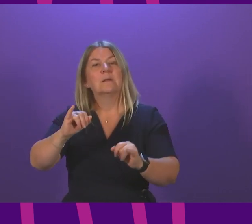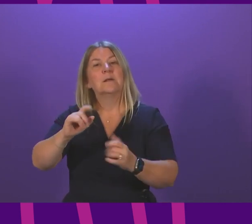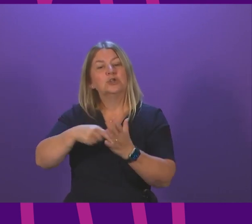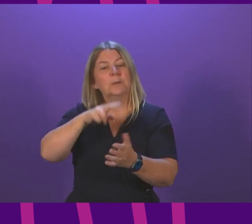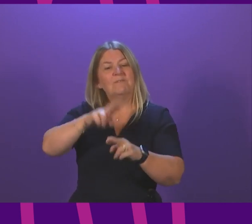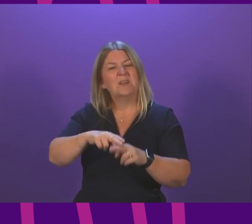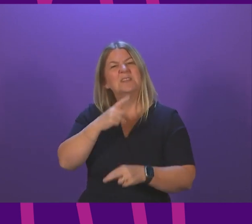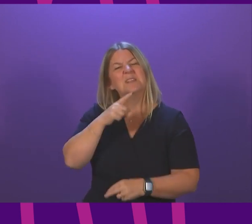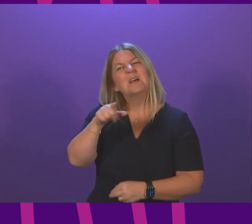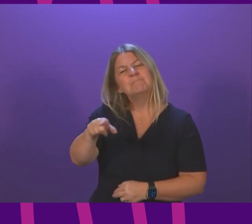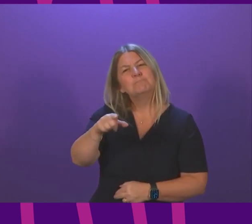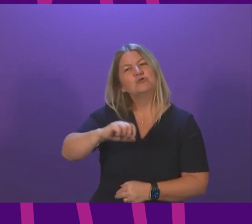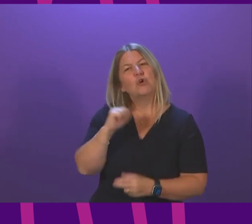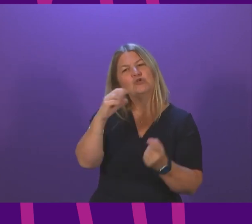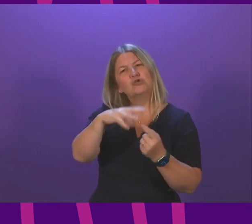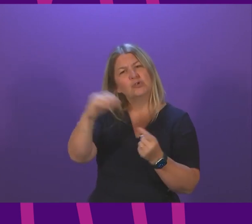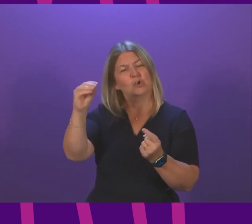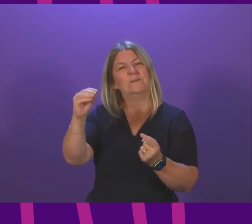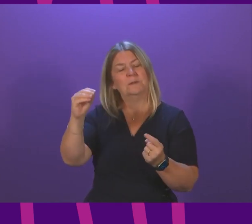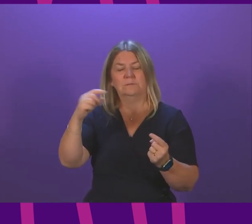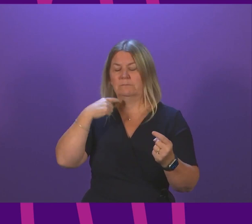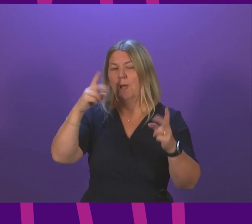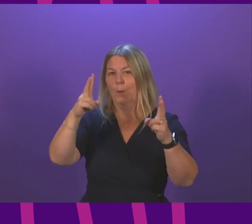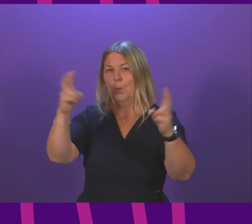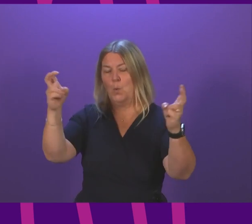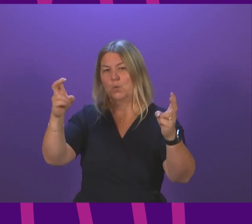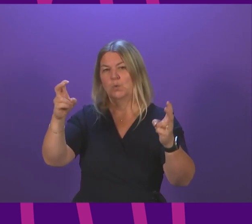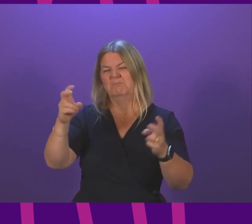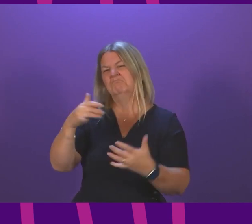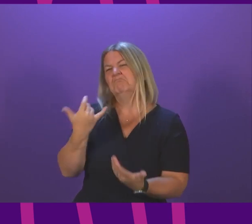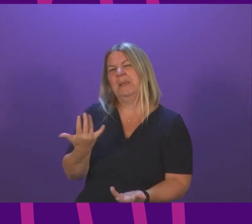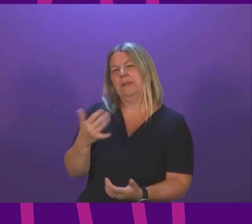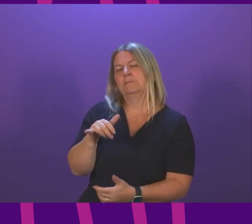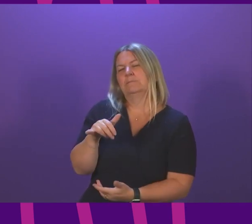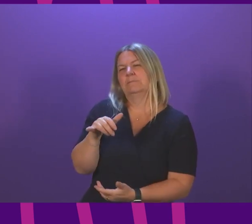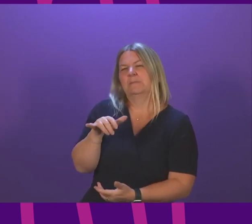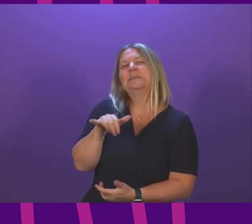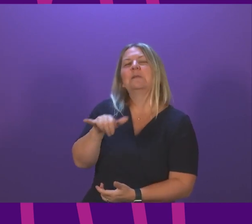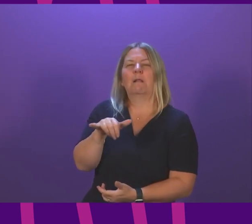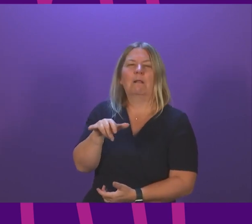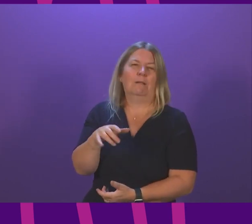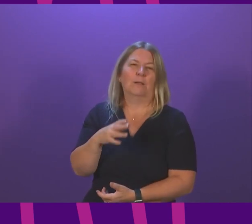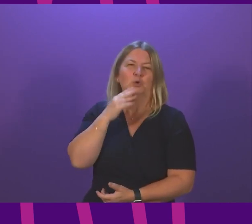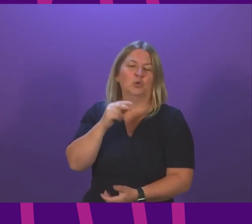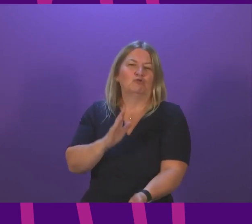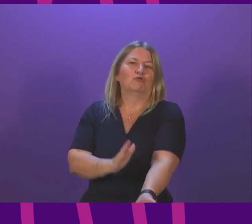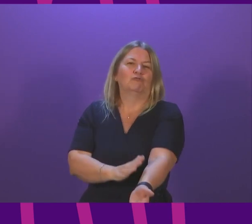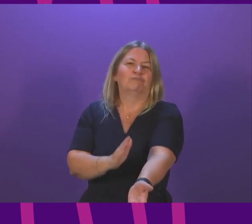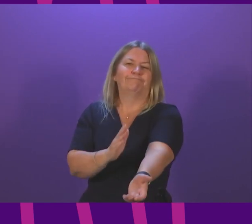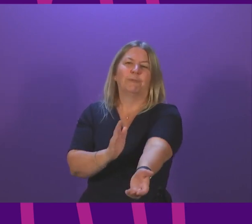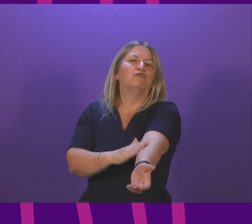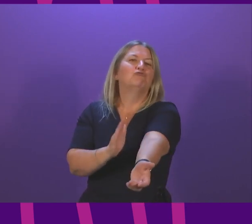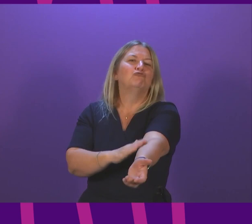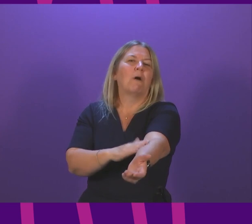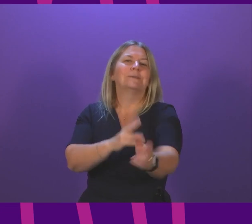suggested that the Scottish Conservatives were cynically using the death toll that drugs are taking in our communities to attack the